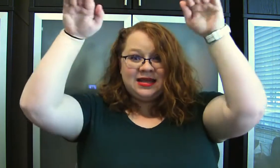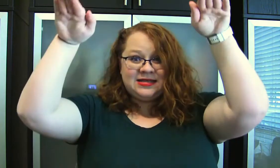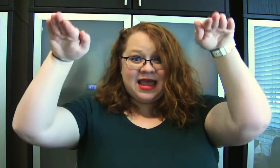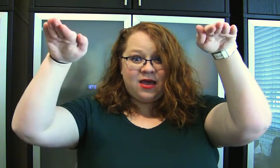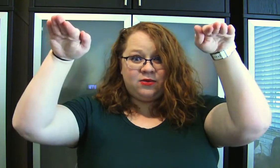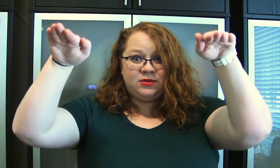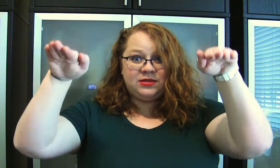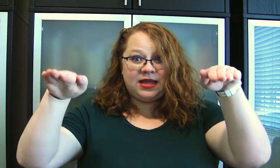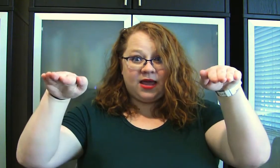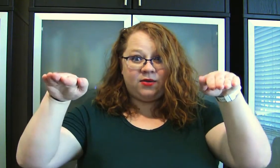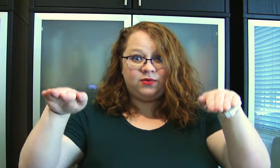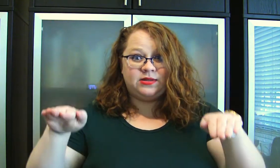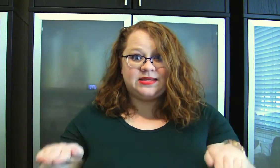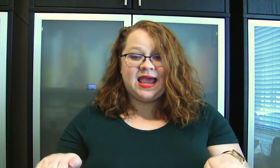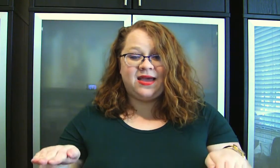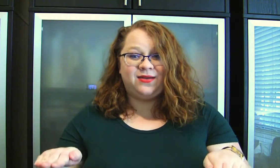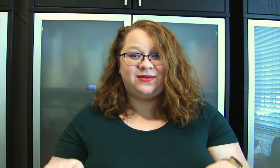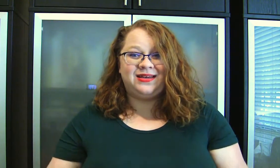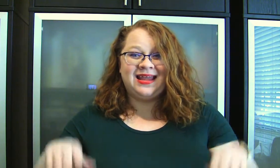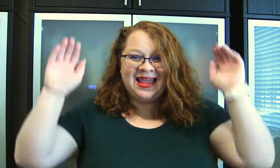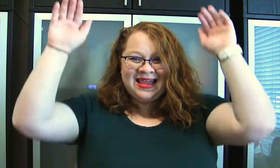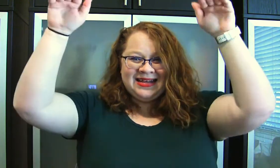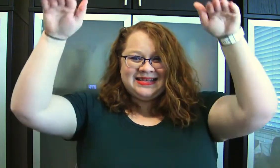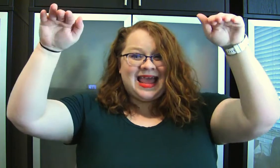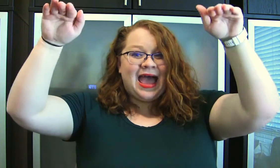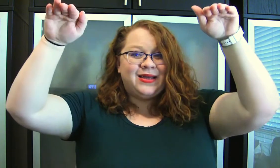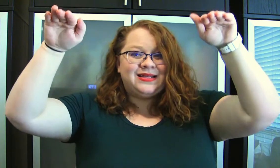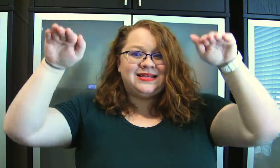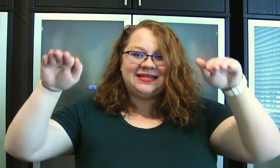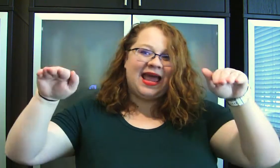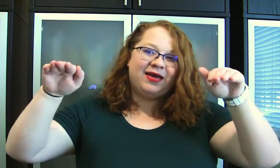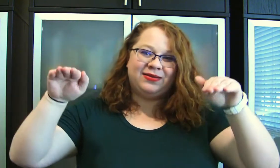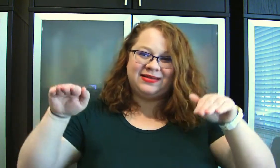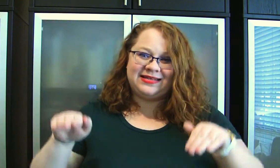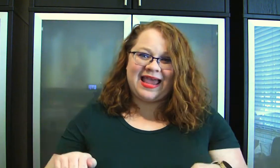Down, down, down. Down, down, down.